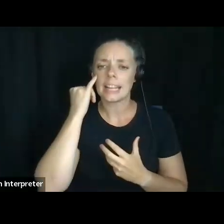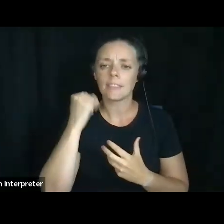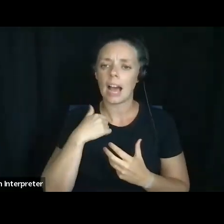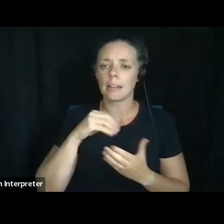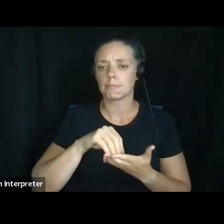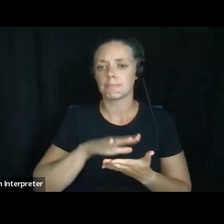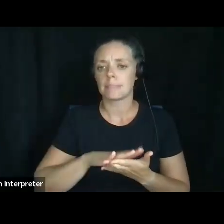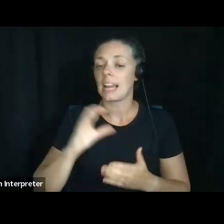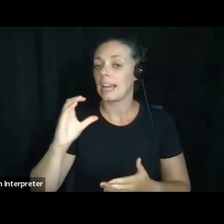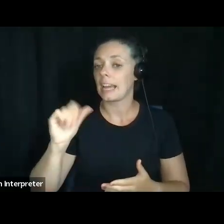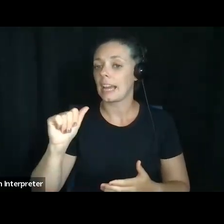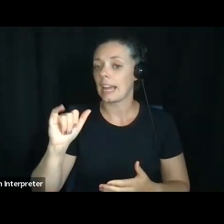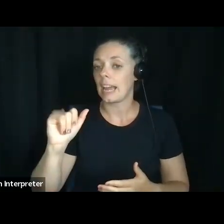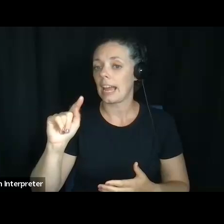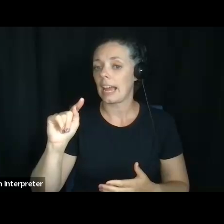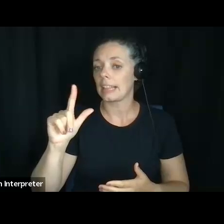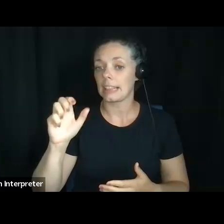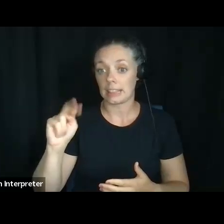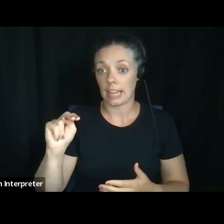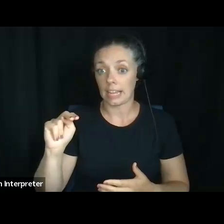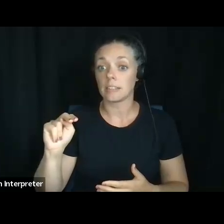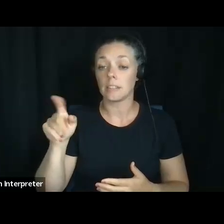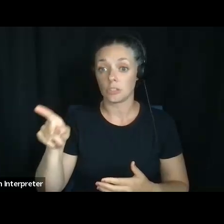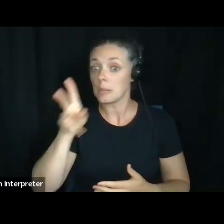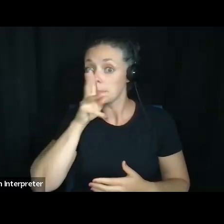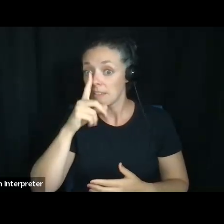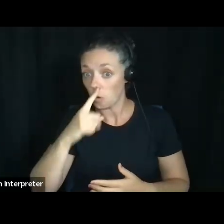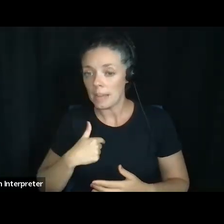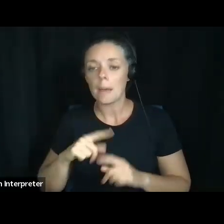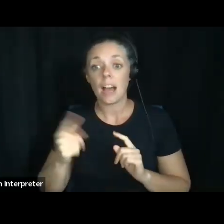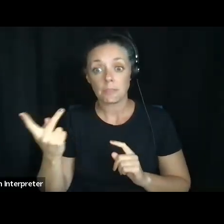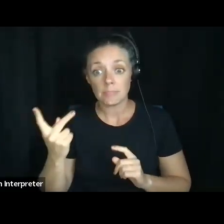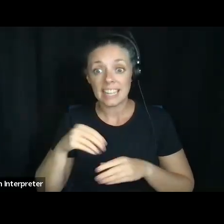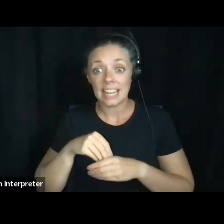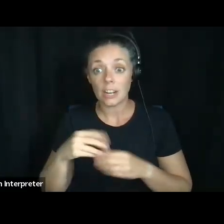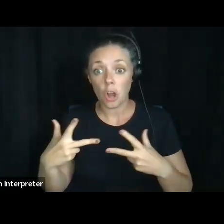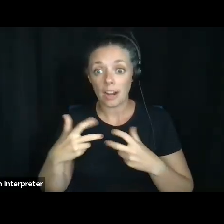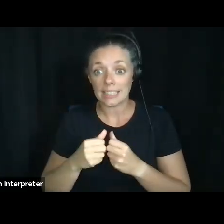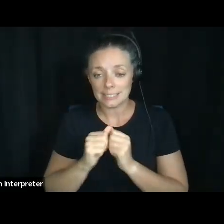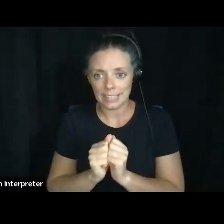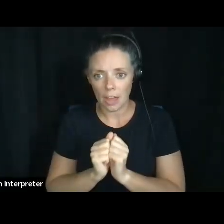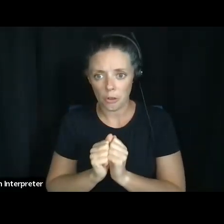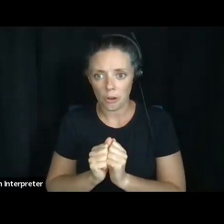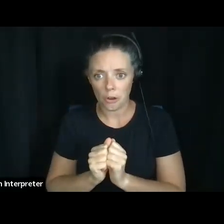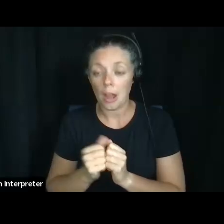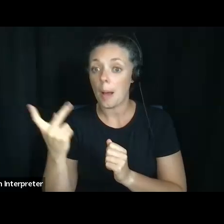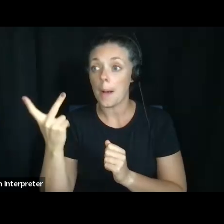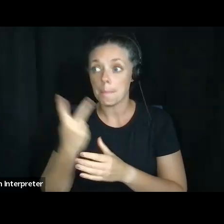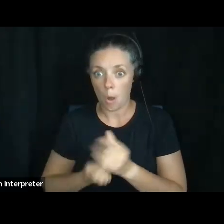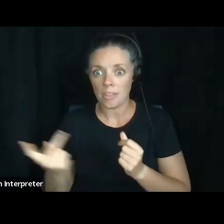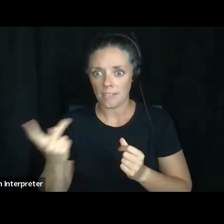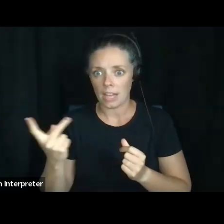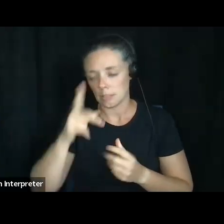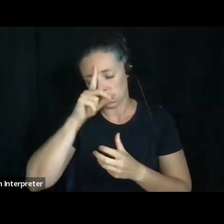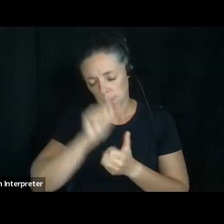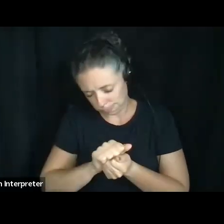person to speak for me and we're in a car accident together and neither one of us are conscious, neither one of us can make decisions